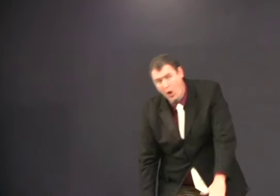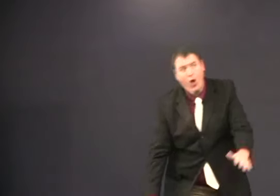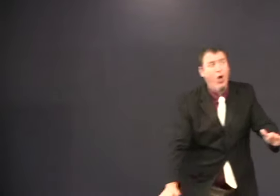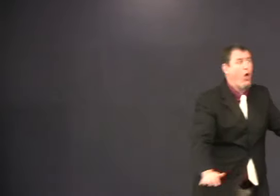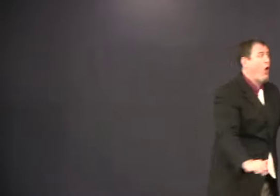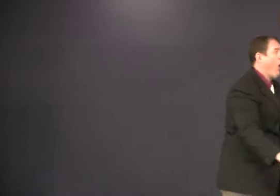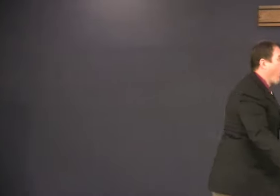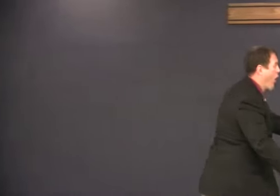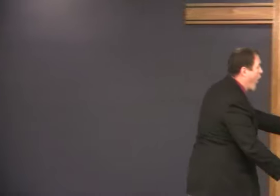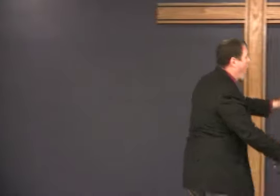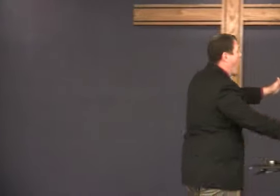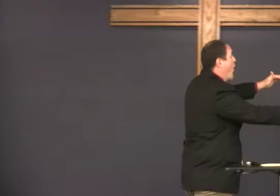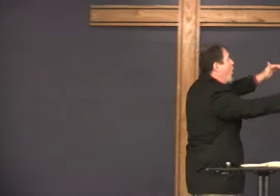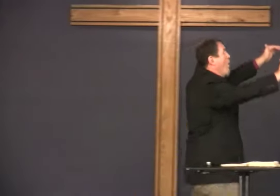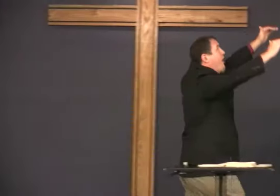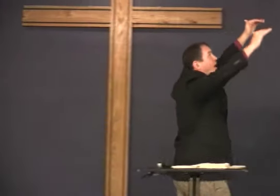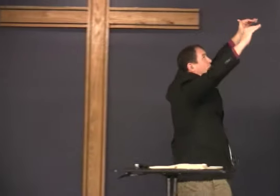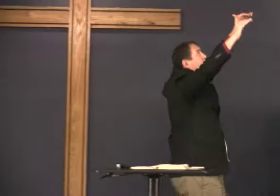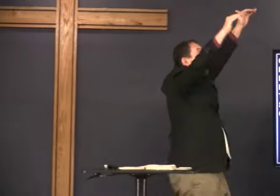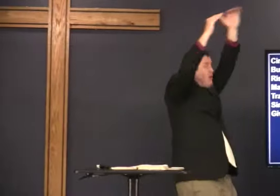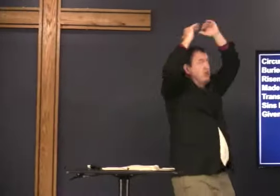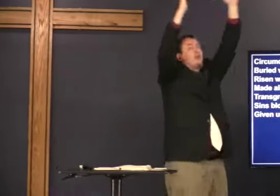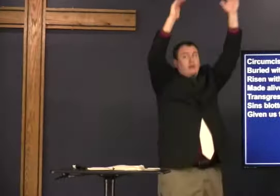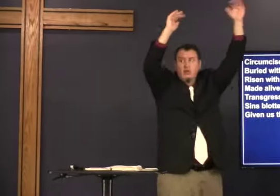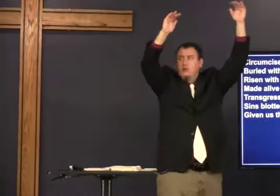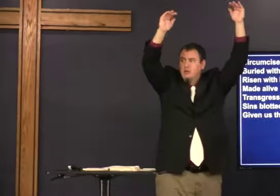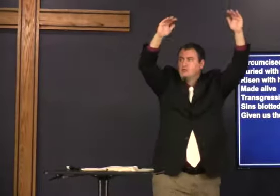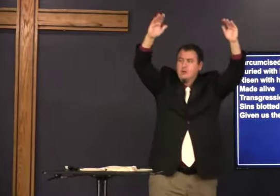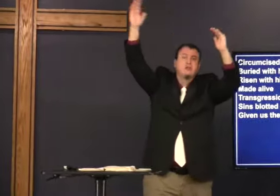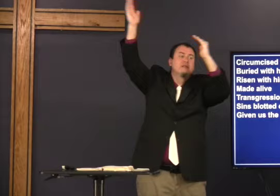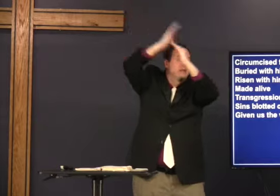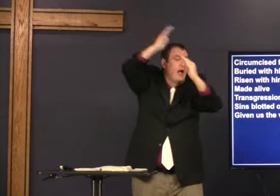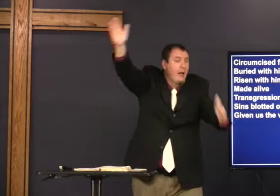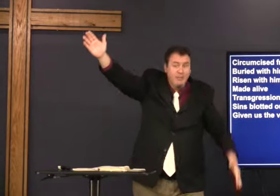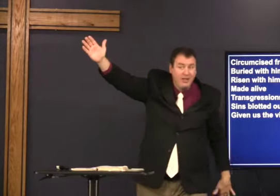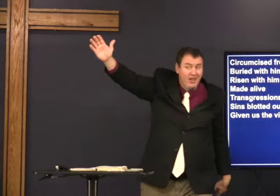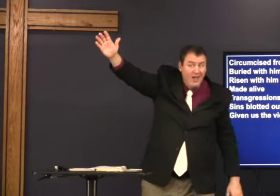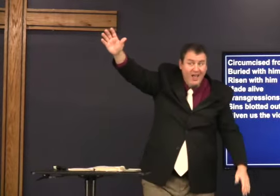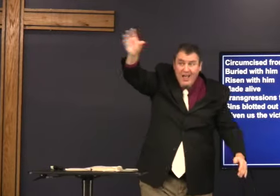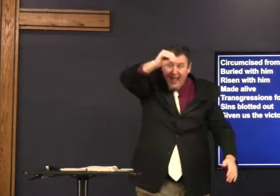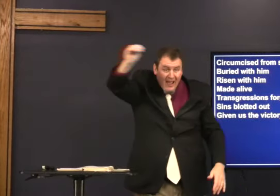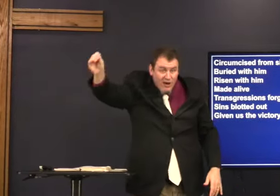all the way to the top.